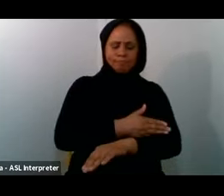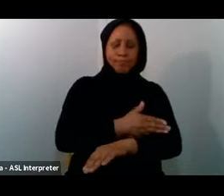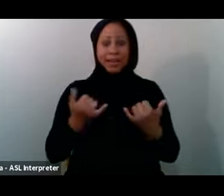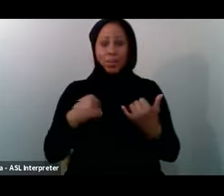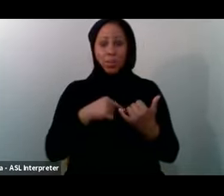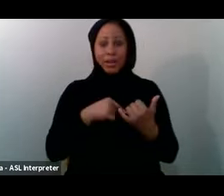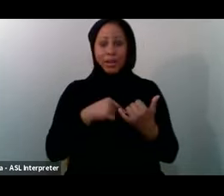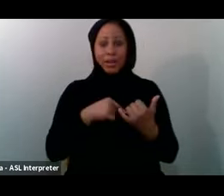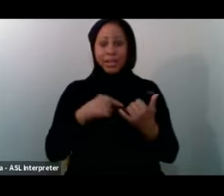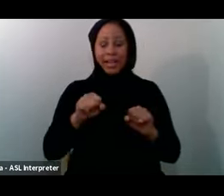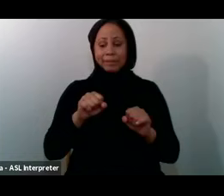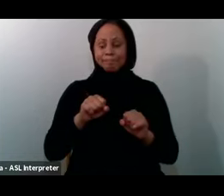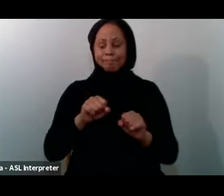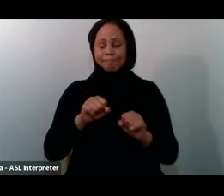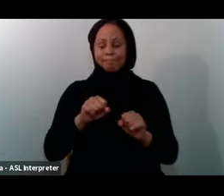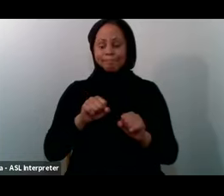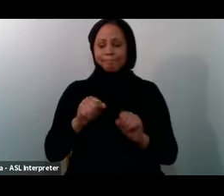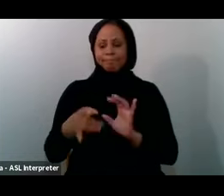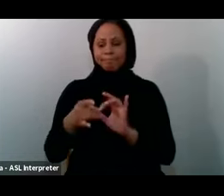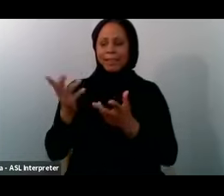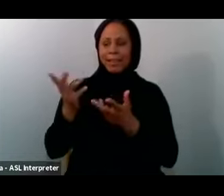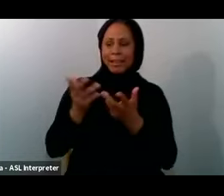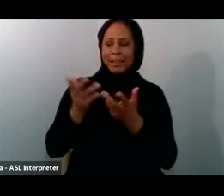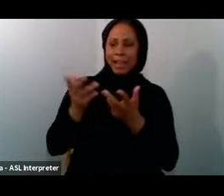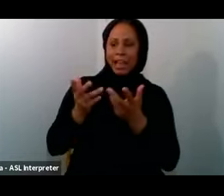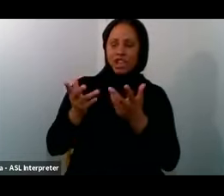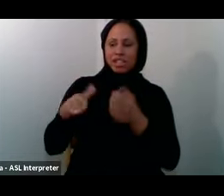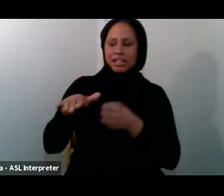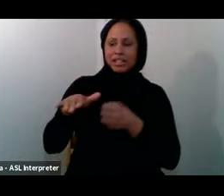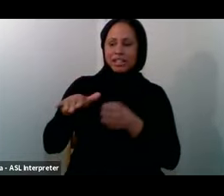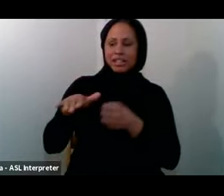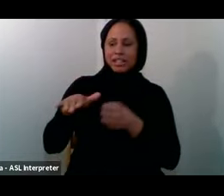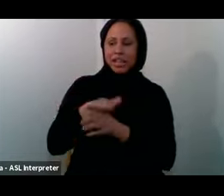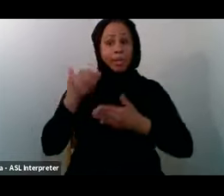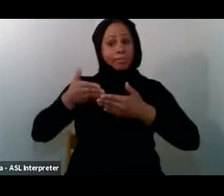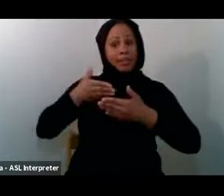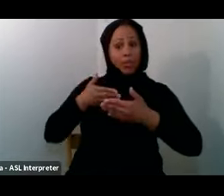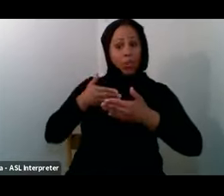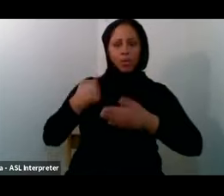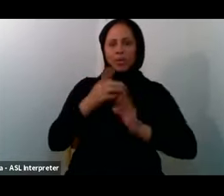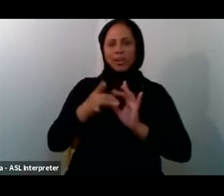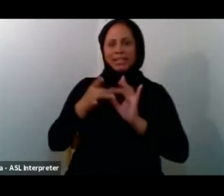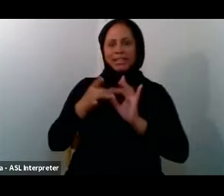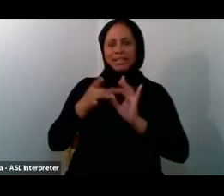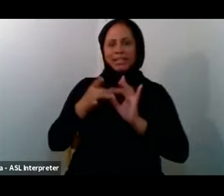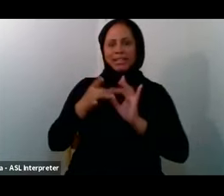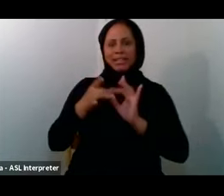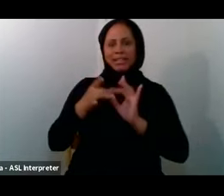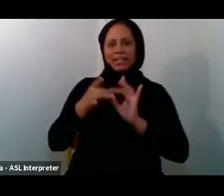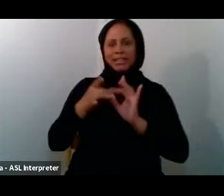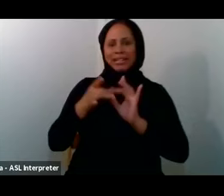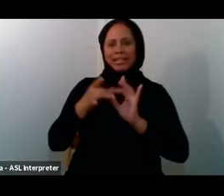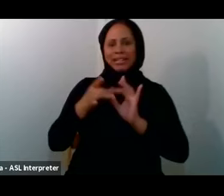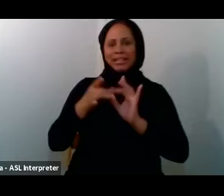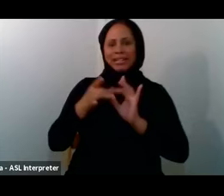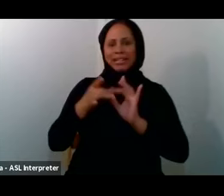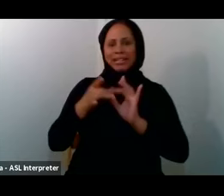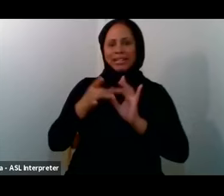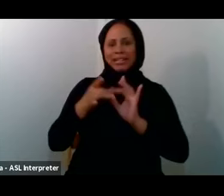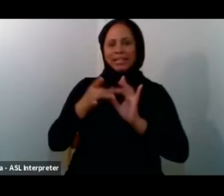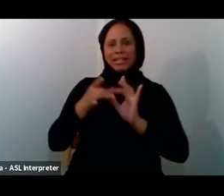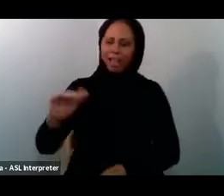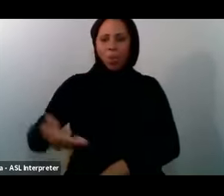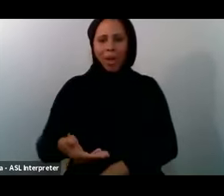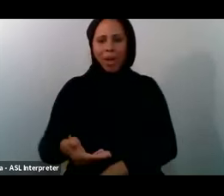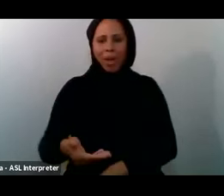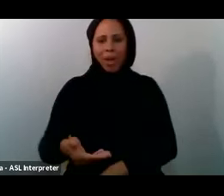That we Were disconnected From And we Were really Excited Actually this Year That we Were planning To start Our first